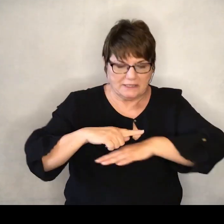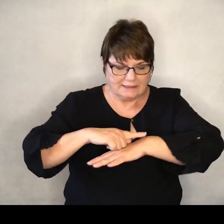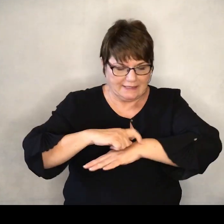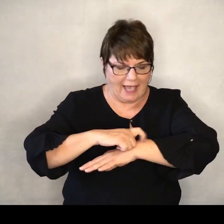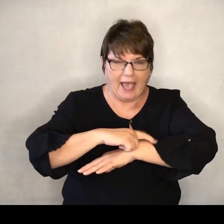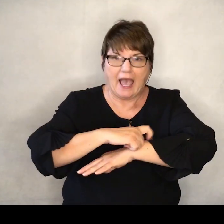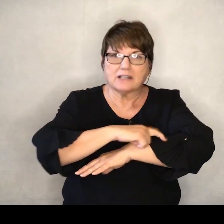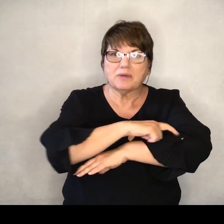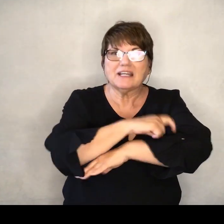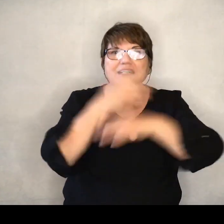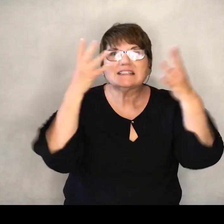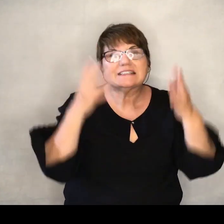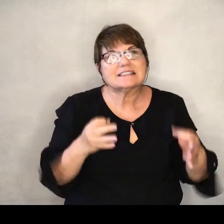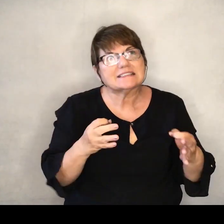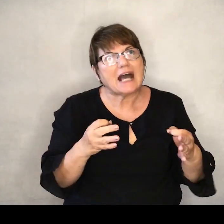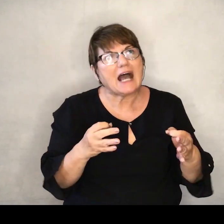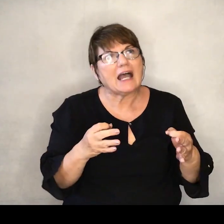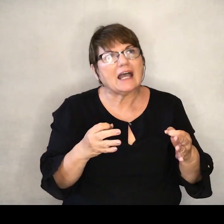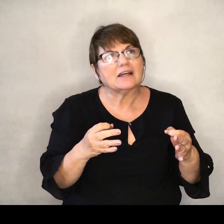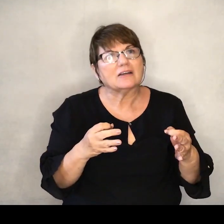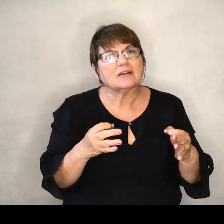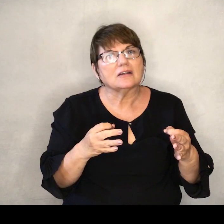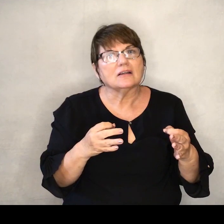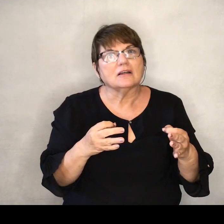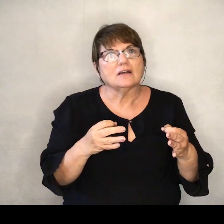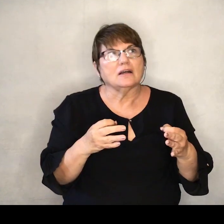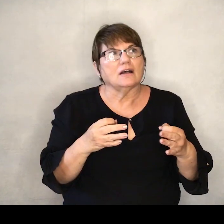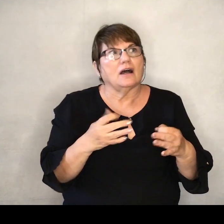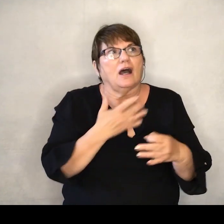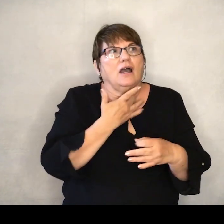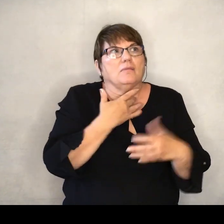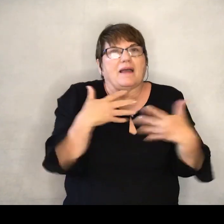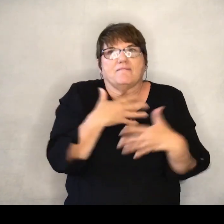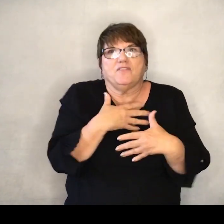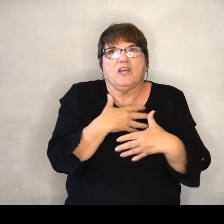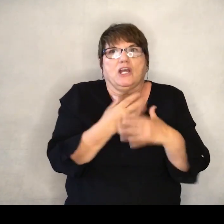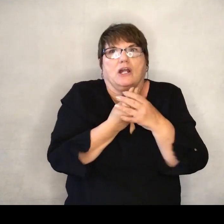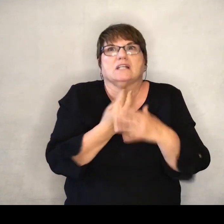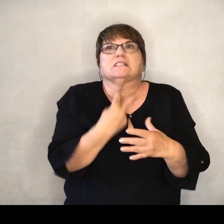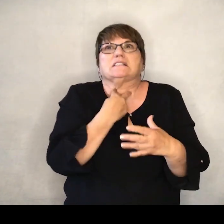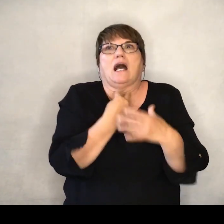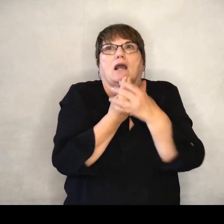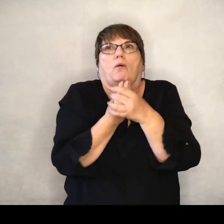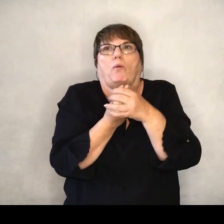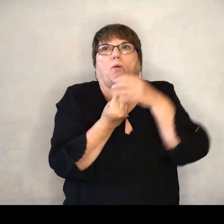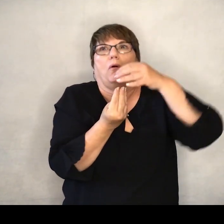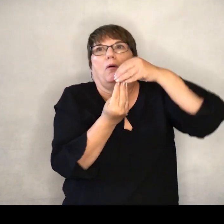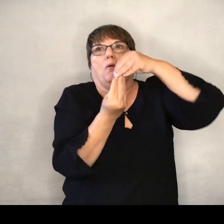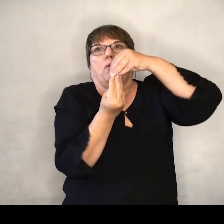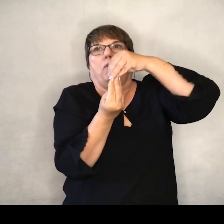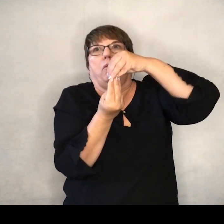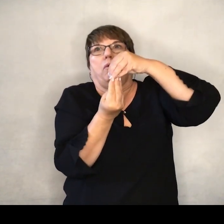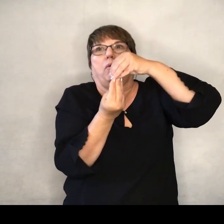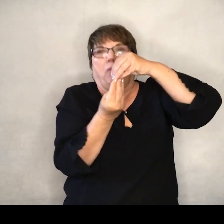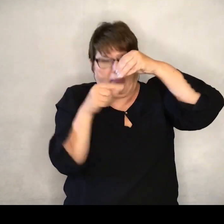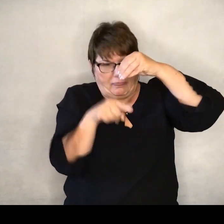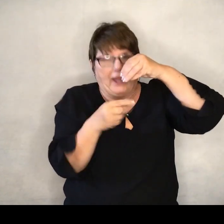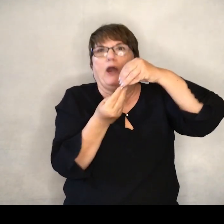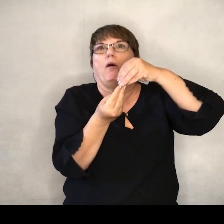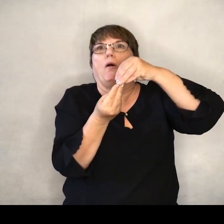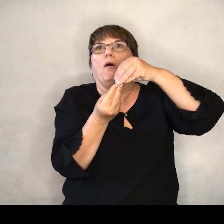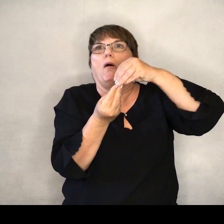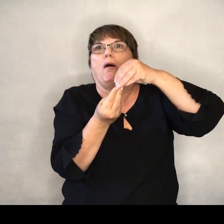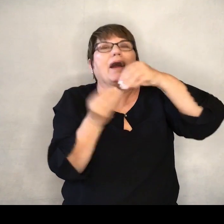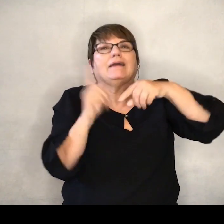decided that he was claustrophobic and the thought of being cooped up in a cocoon was just too much to